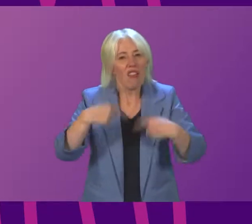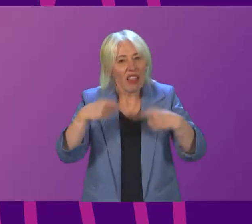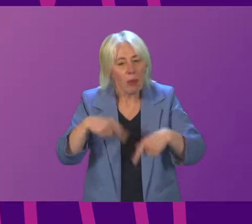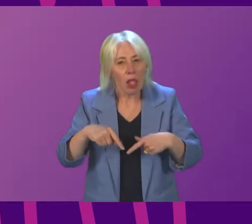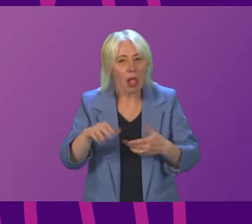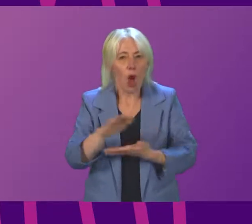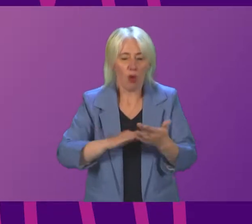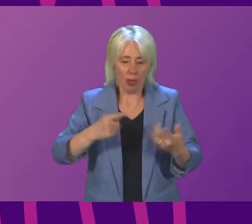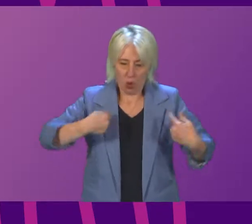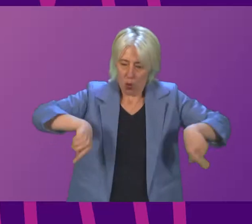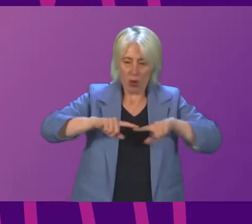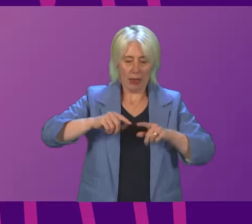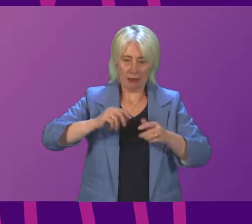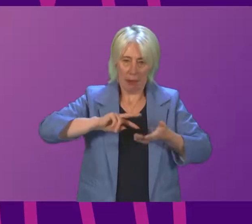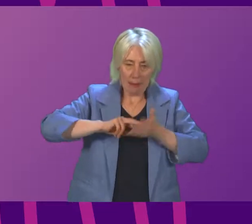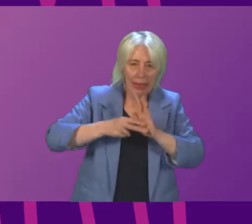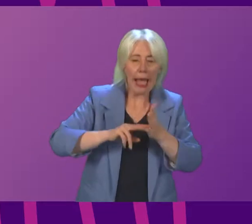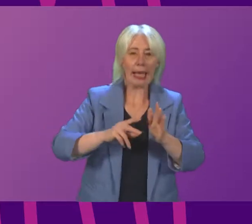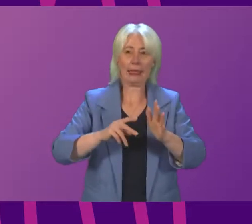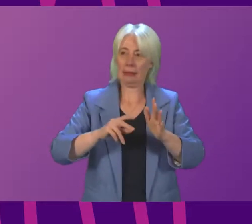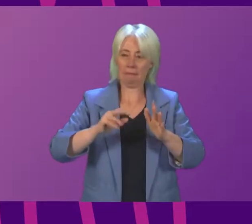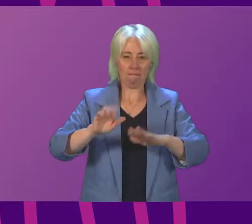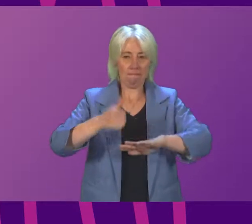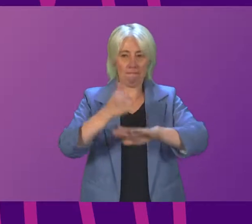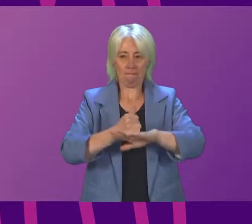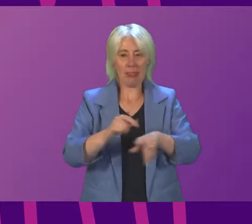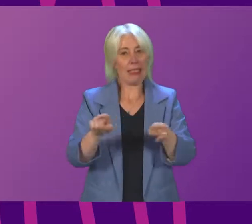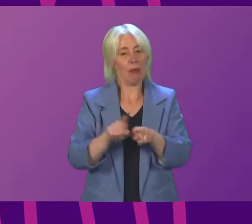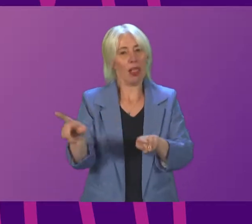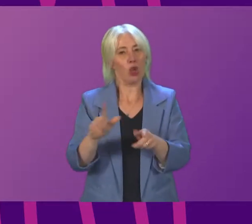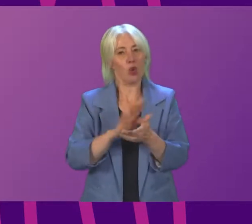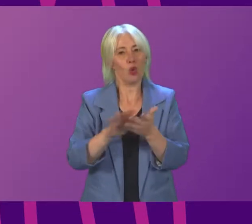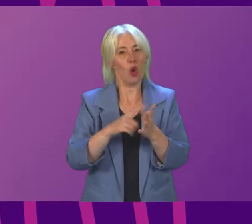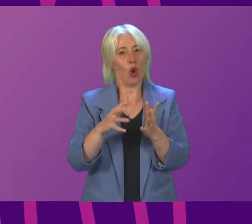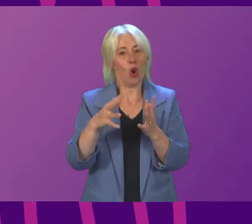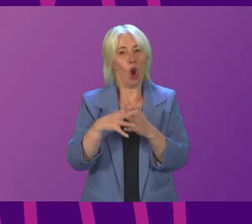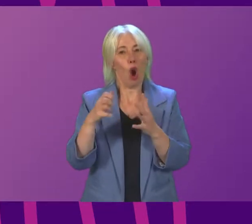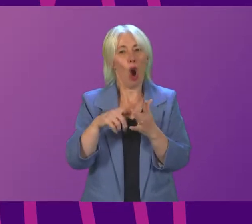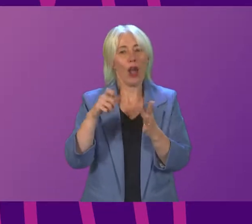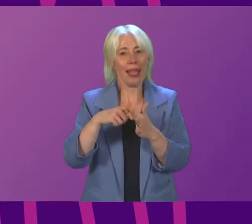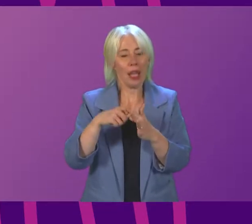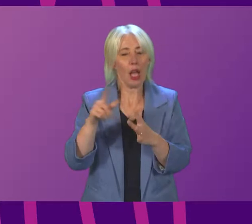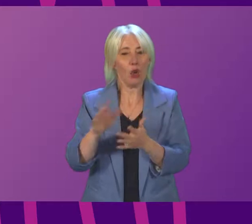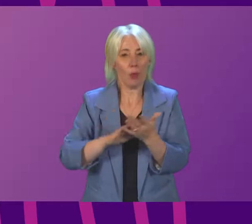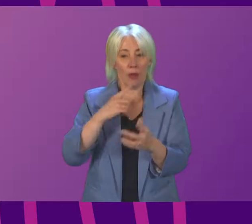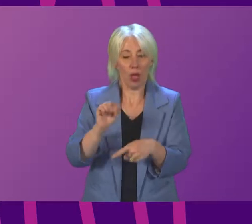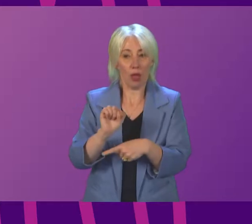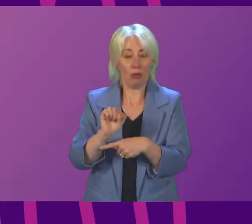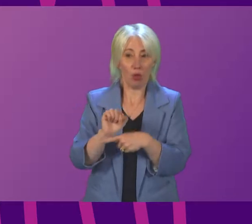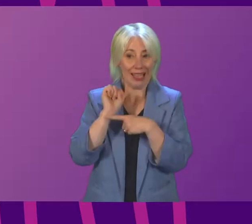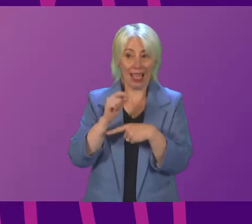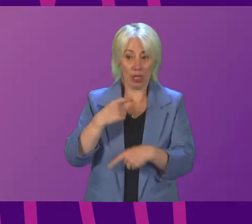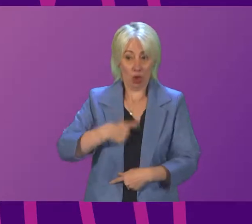type of planned activities that were put in place in Hoyk to evacuate properties to protect human life.